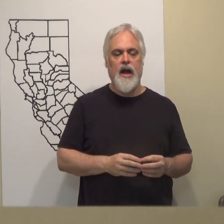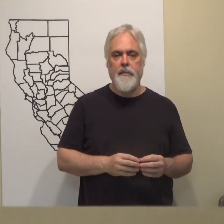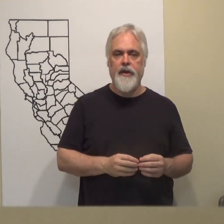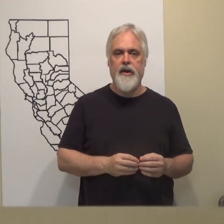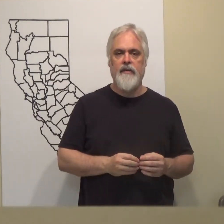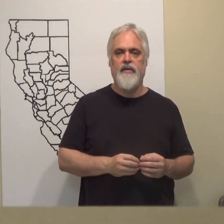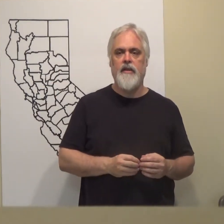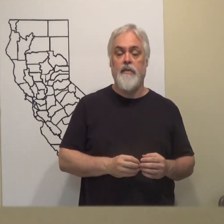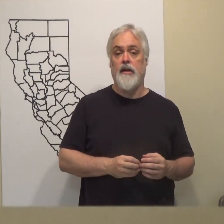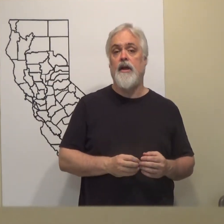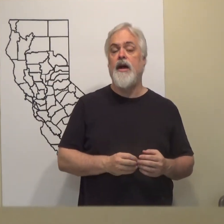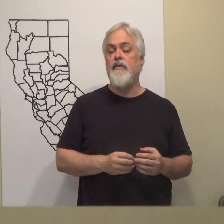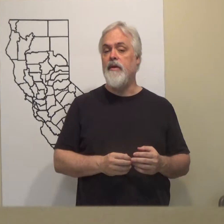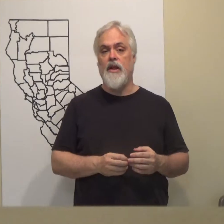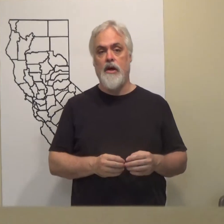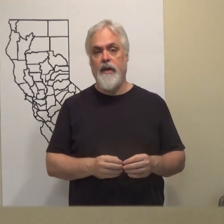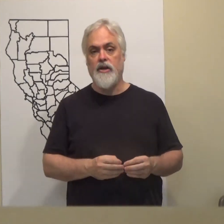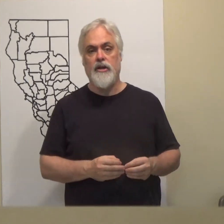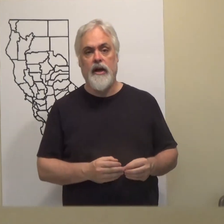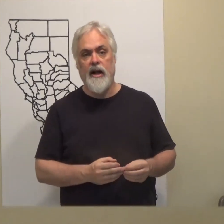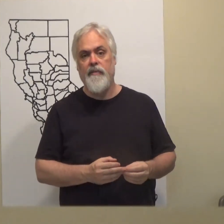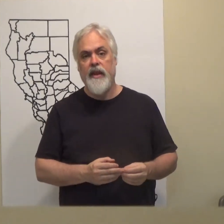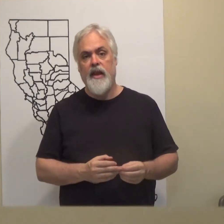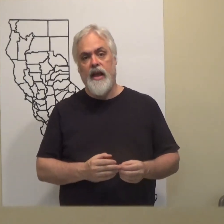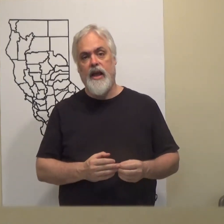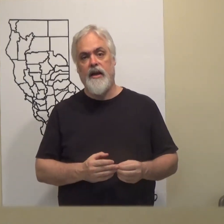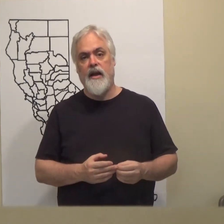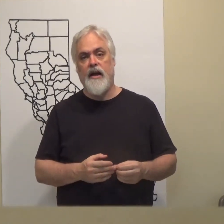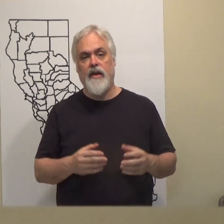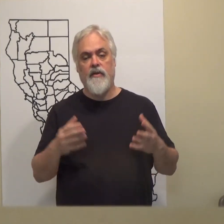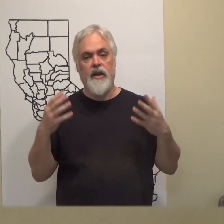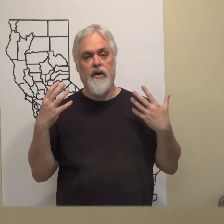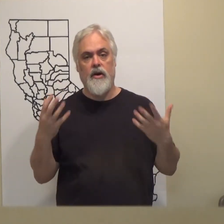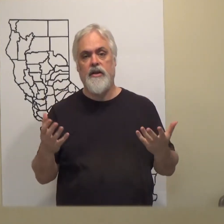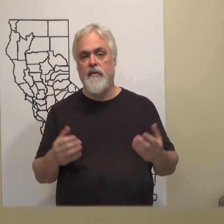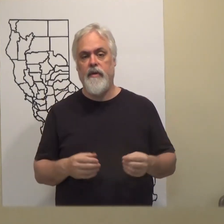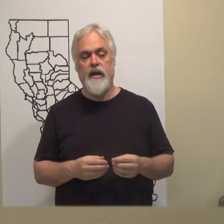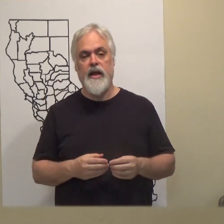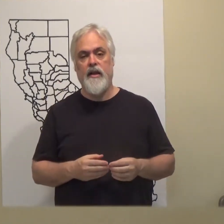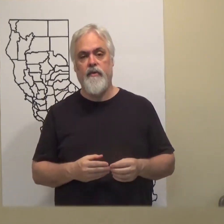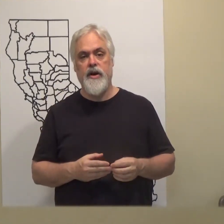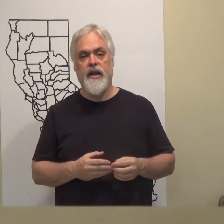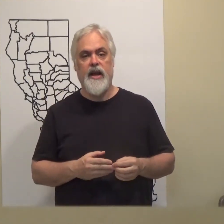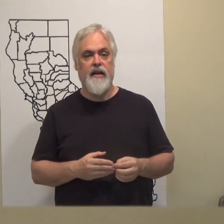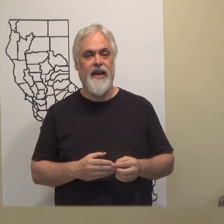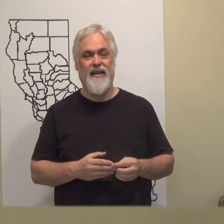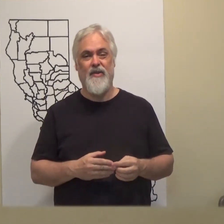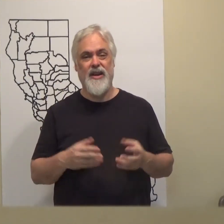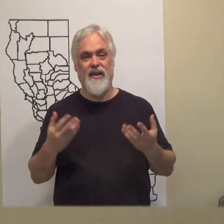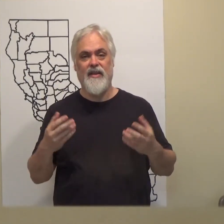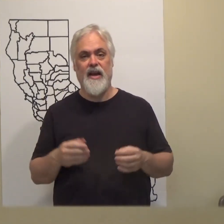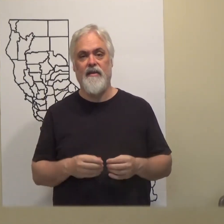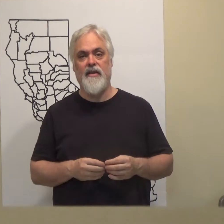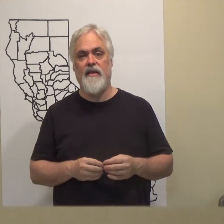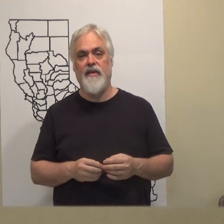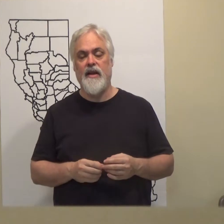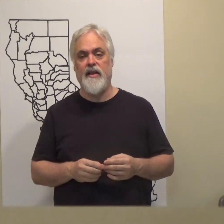Upland. I've seen a lot of them in Long Beach. And I've only heard them in California. Get out of California. They're not flocking there.